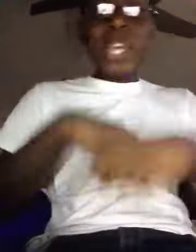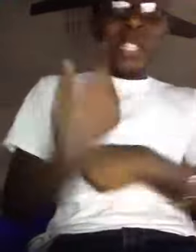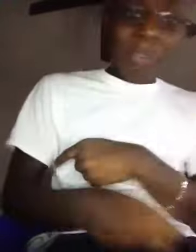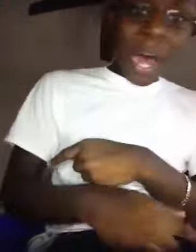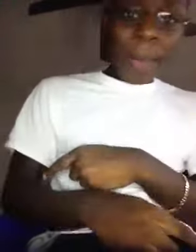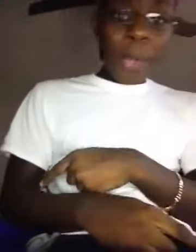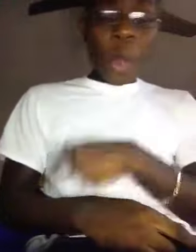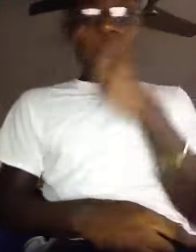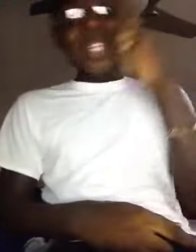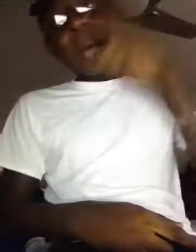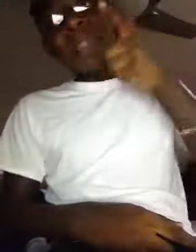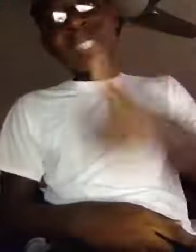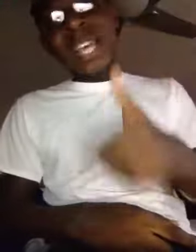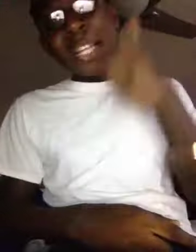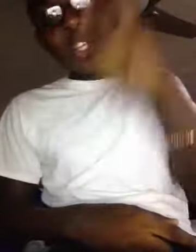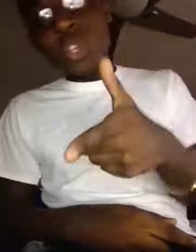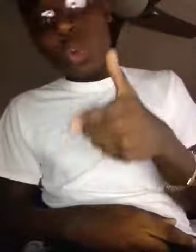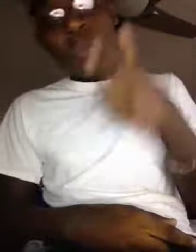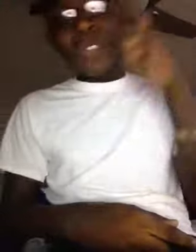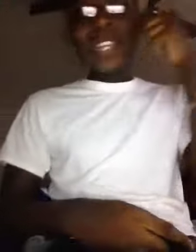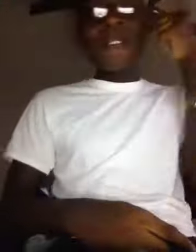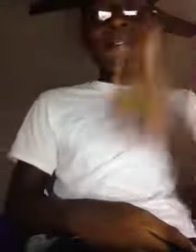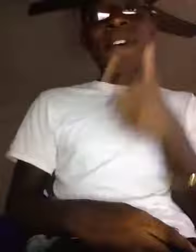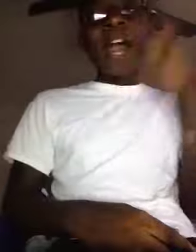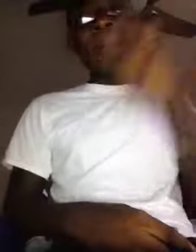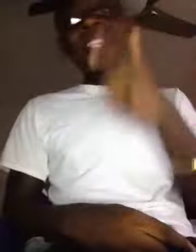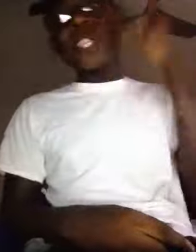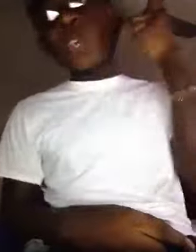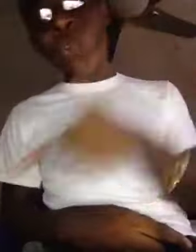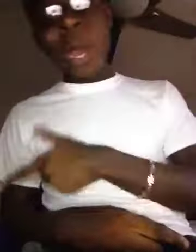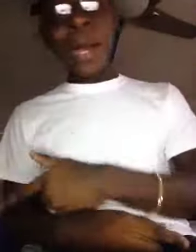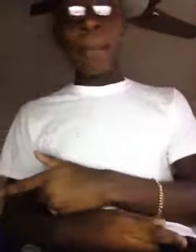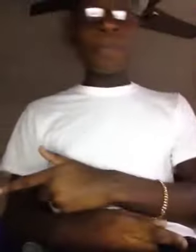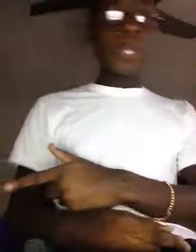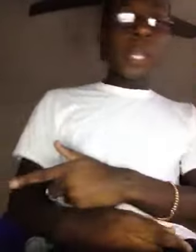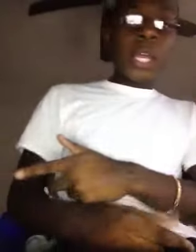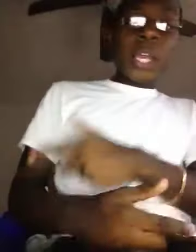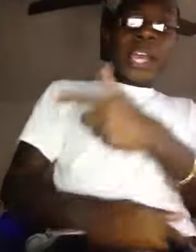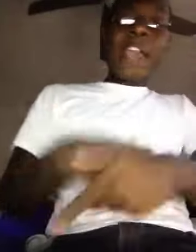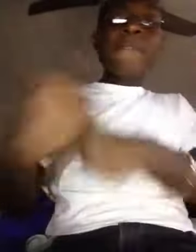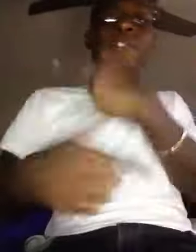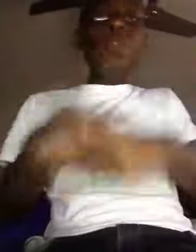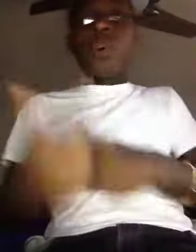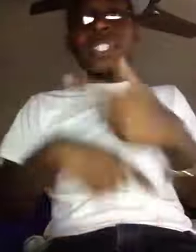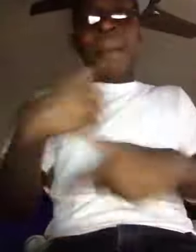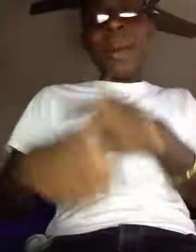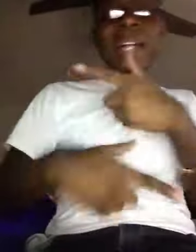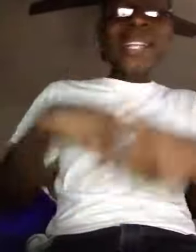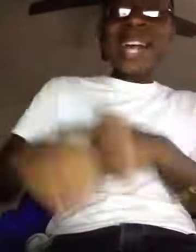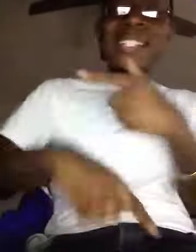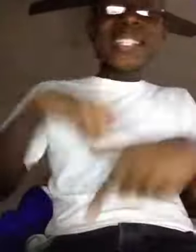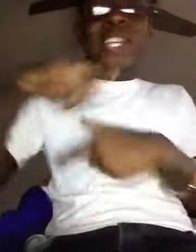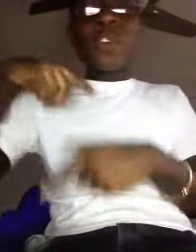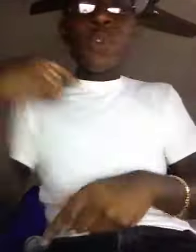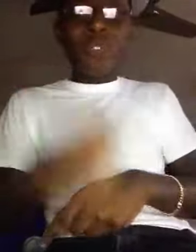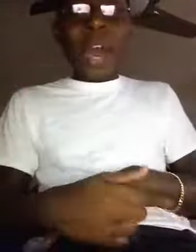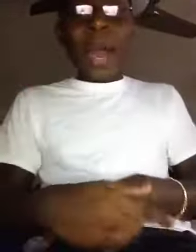his vibe, well I'm telling you that the vibe is a crime, if you want somebody not to kill your vibe,